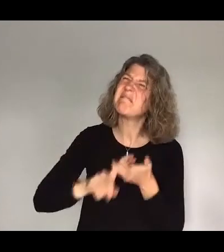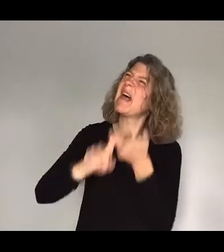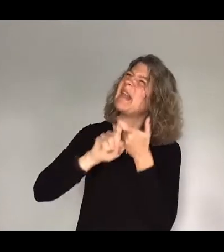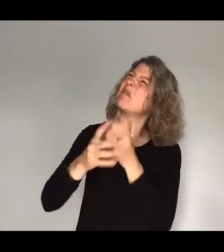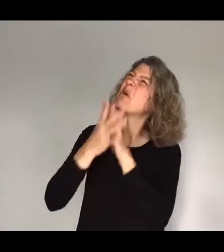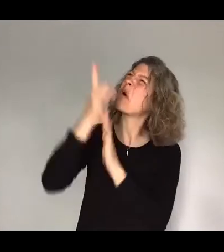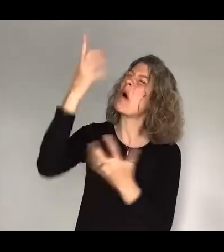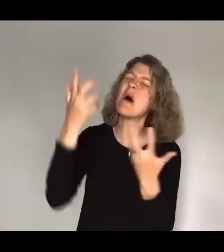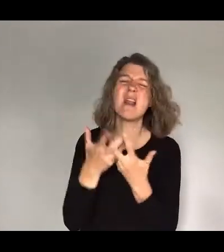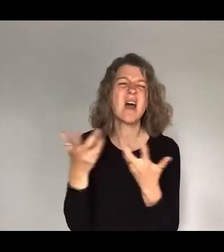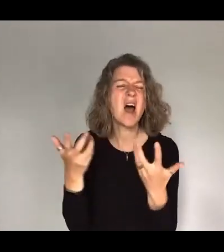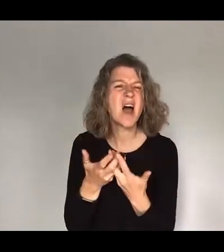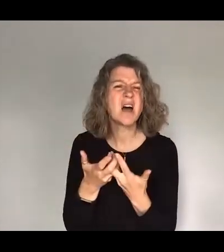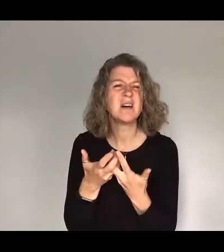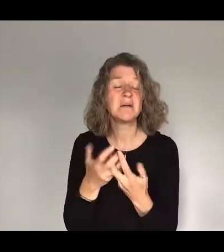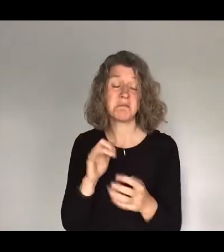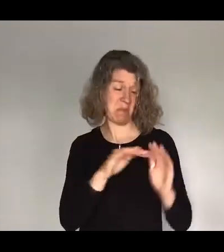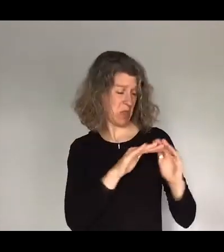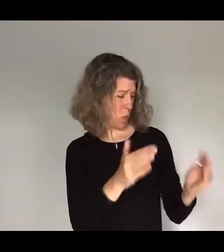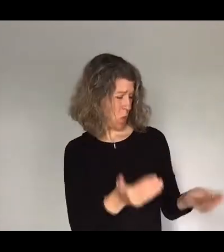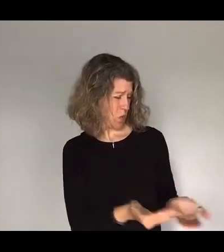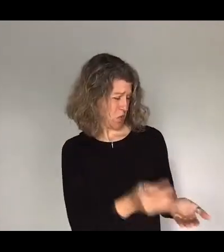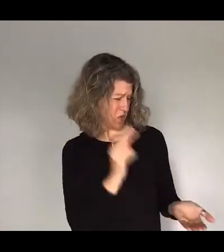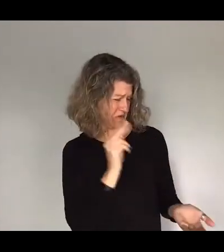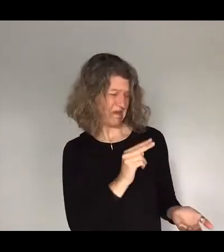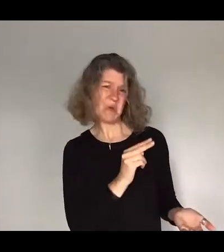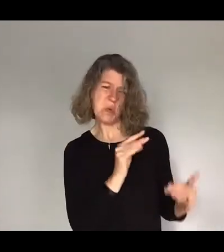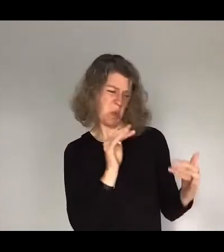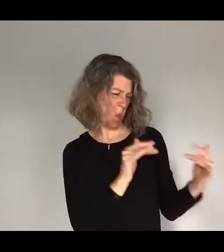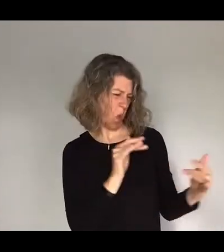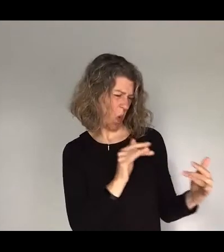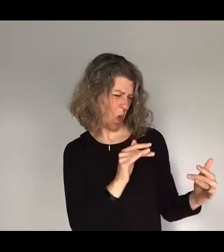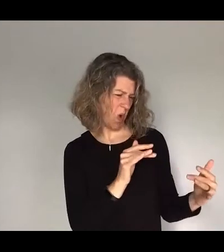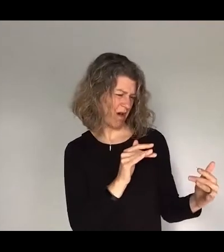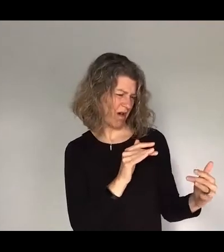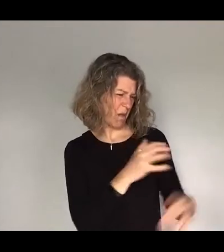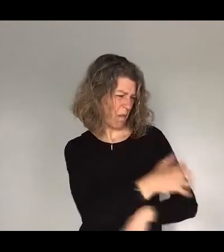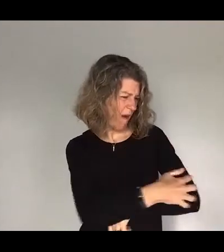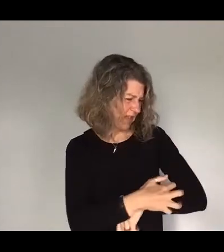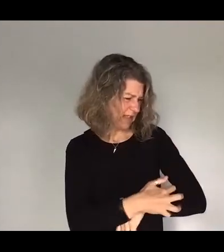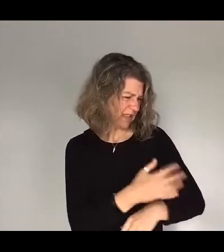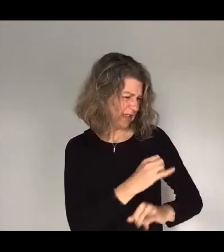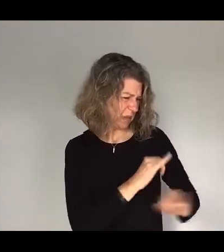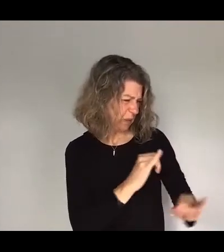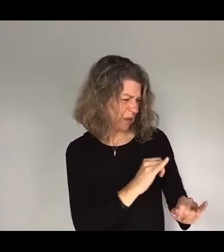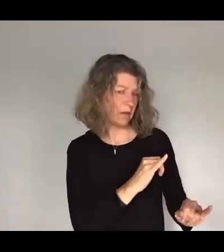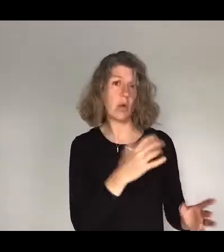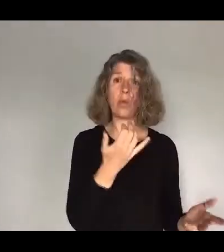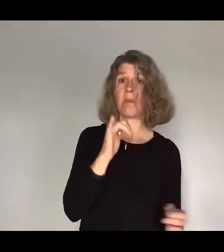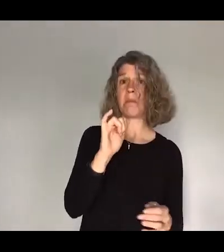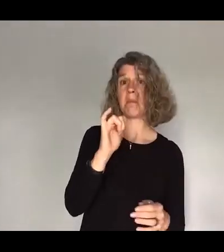it's the stuff going on in the world, war, conflict, poverty. Maybe it's your own circumstances at the